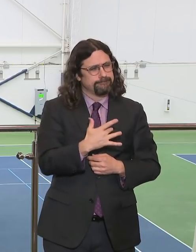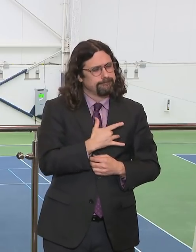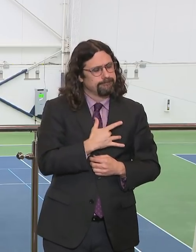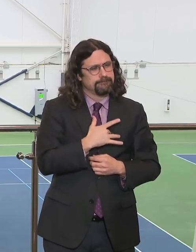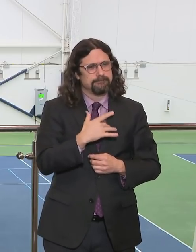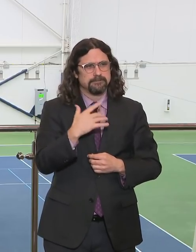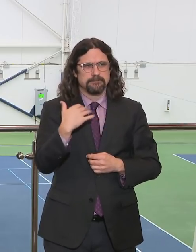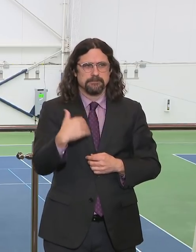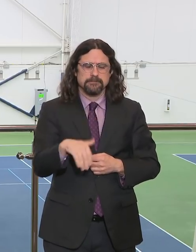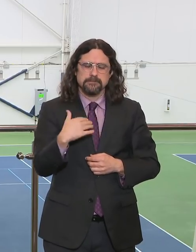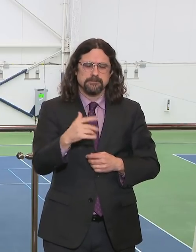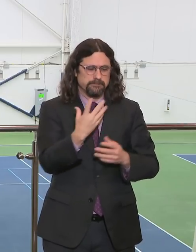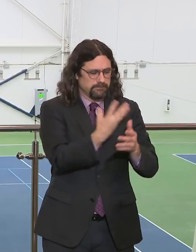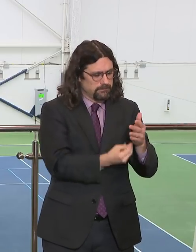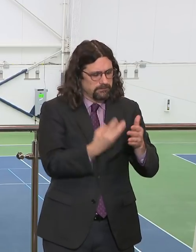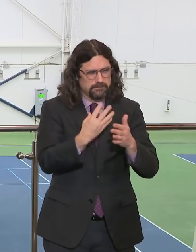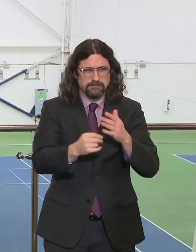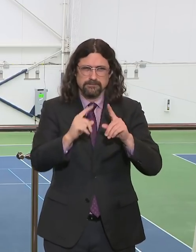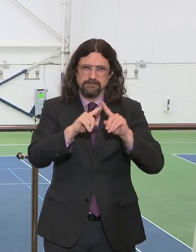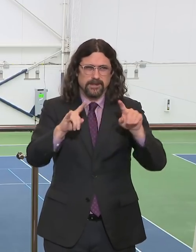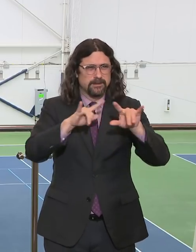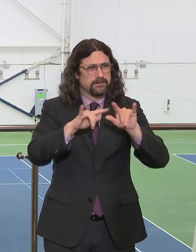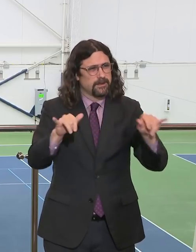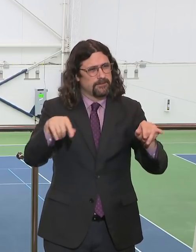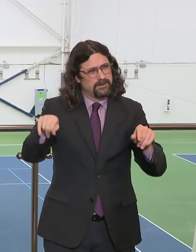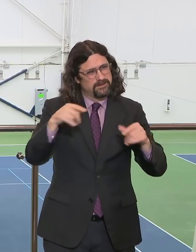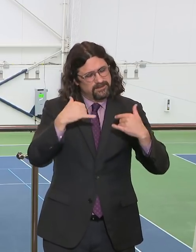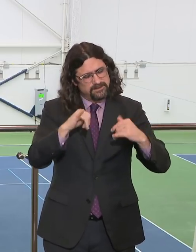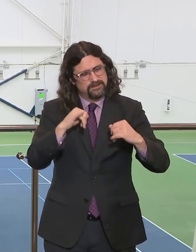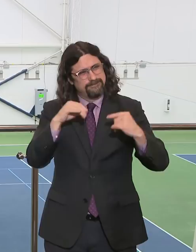and all those who are incarcerated as well.